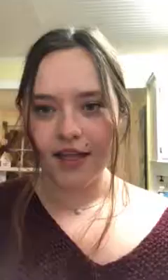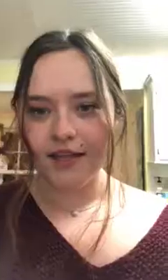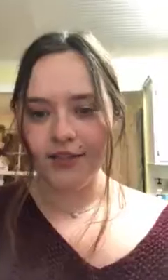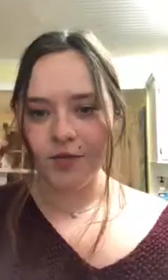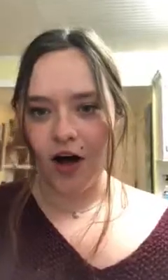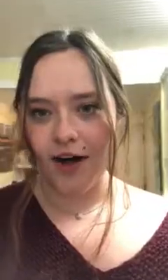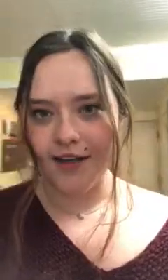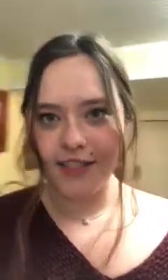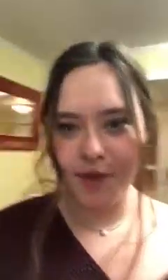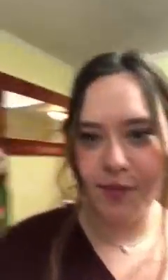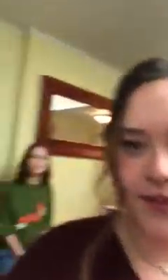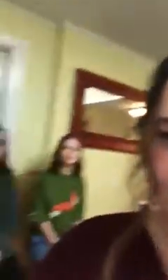These are my audience members.